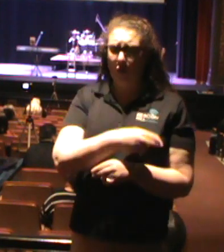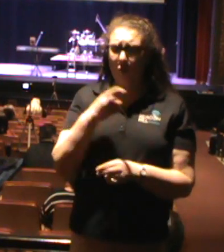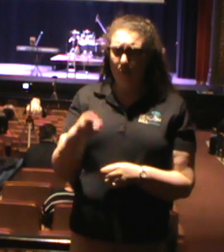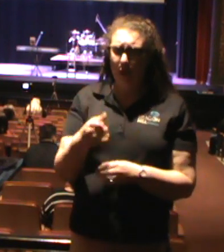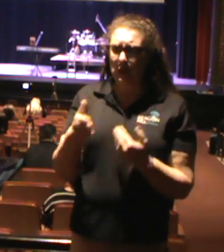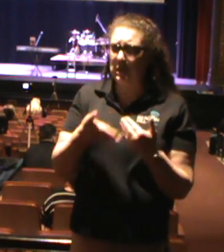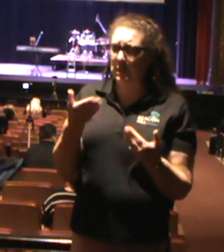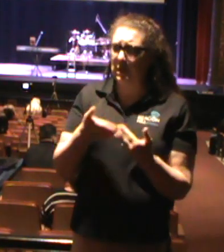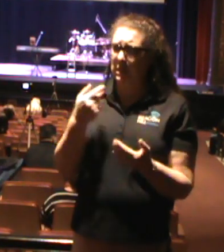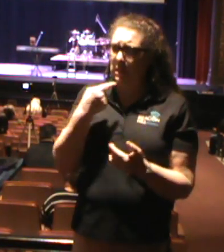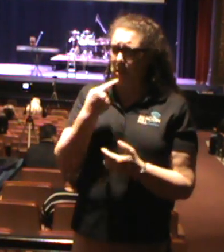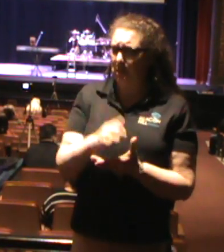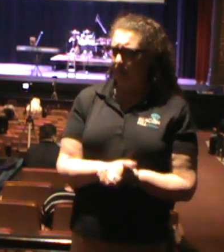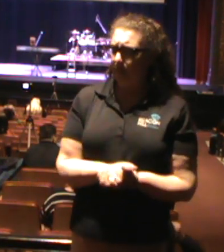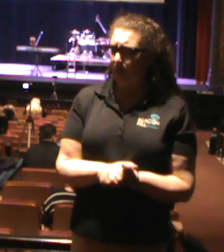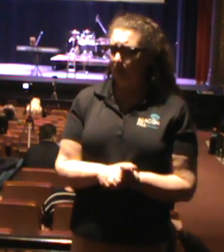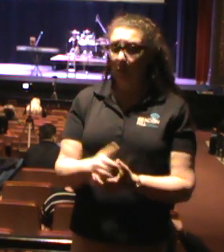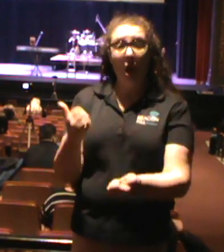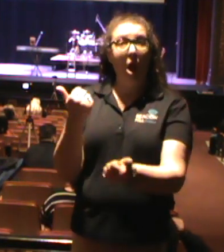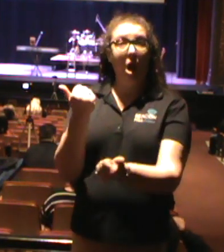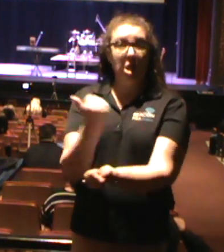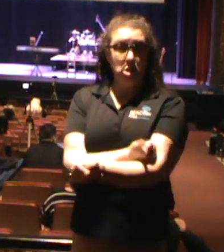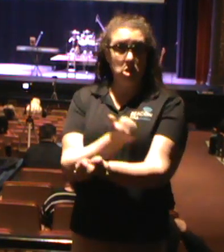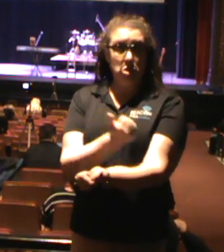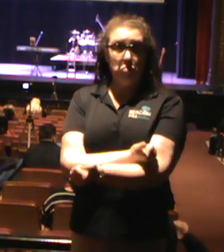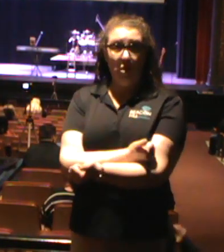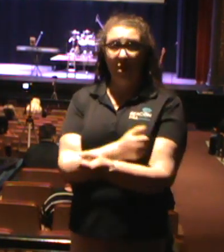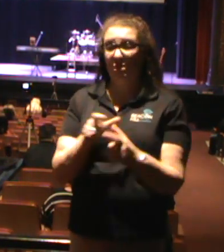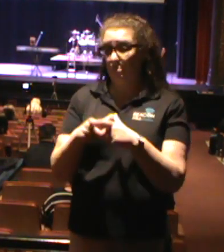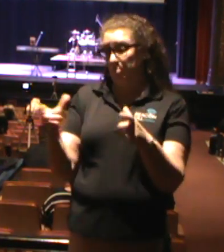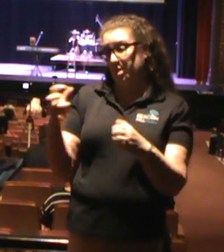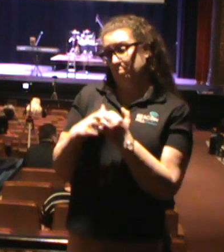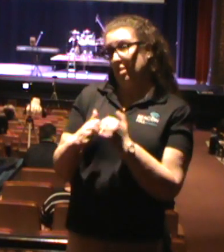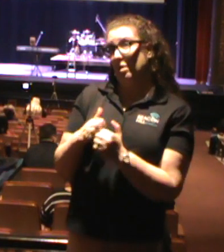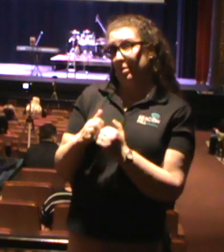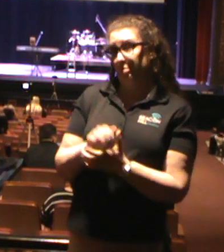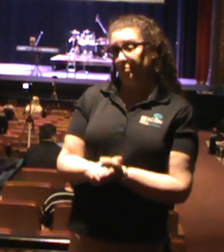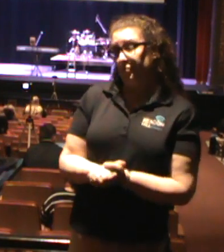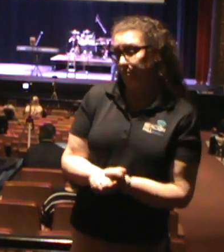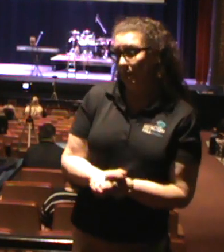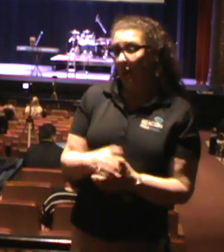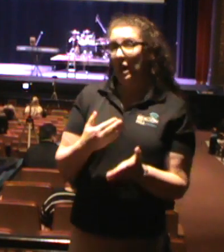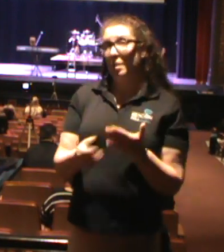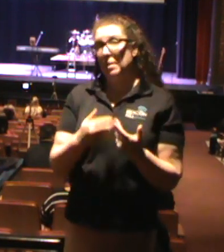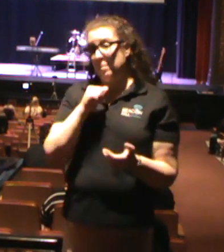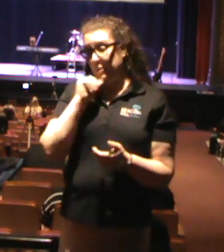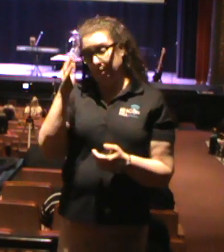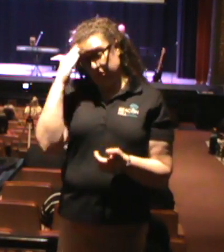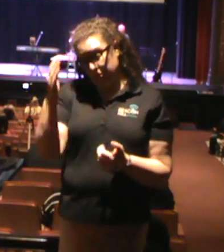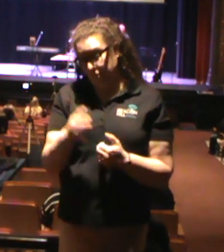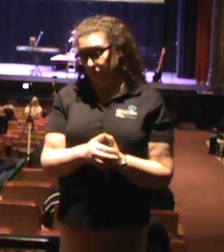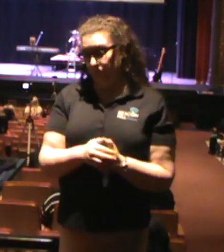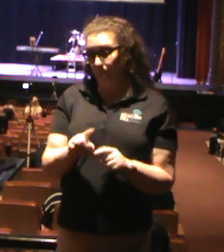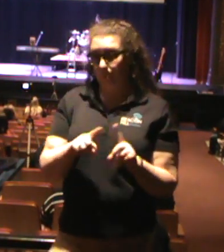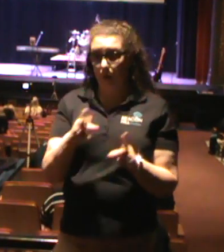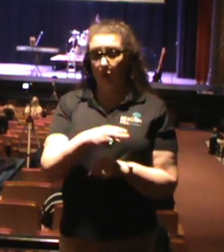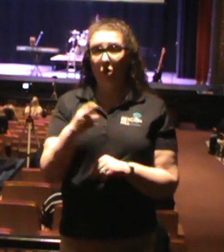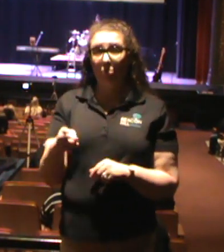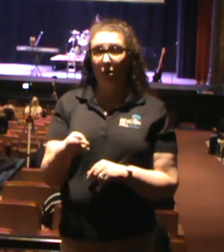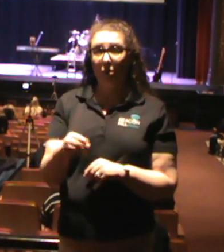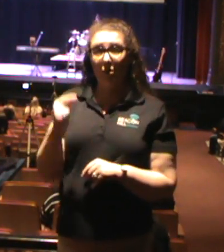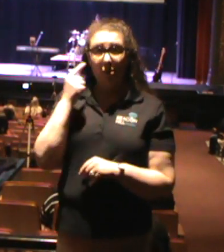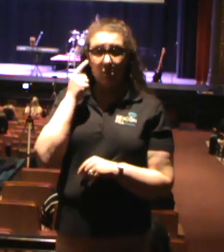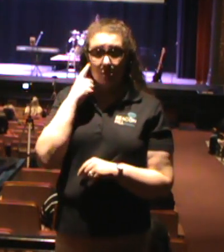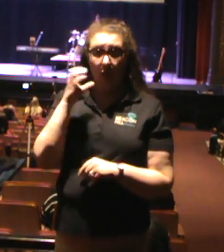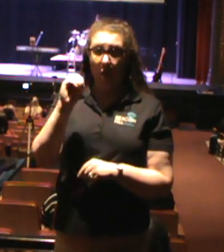sit there and say that drugs are a huge problem at Hopewell. Some of you do not know this, but Hopewell is considered